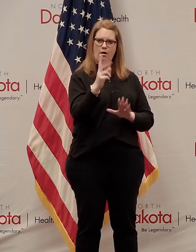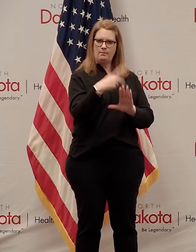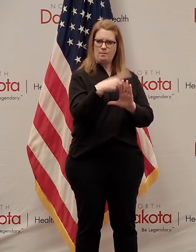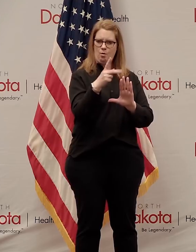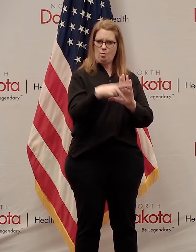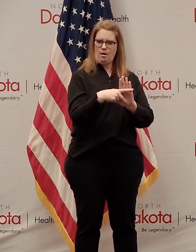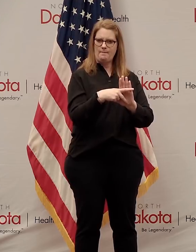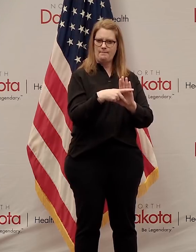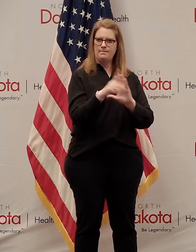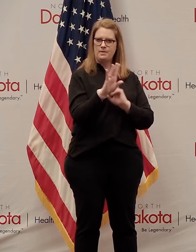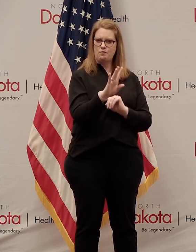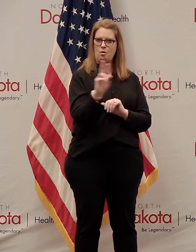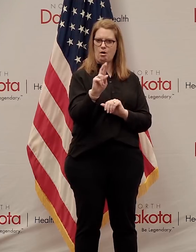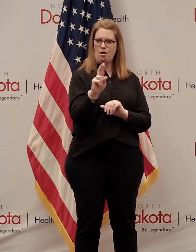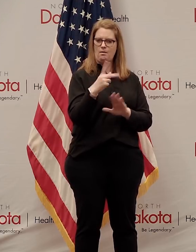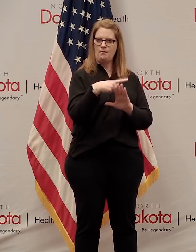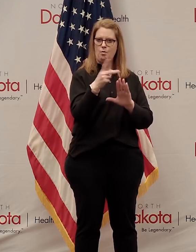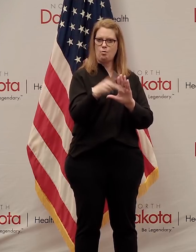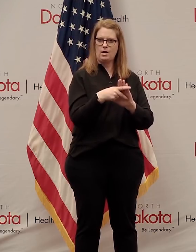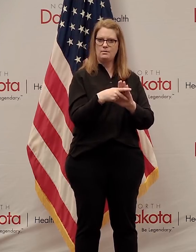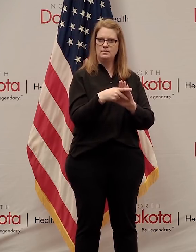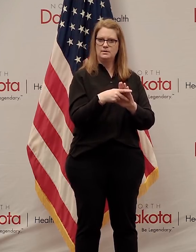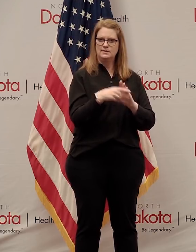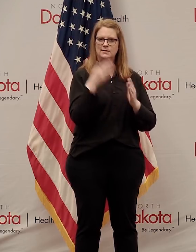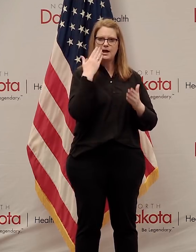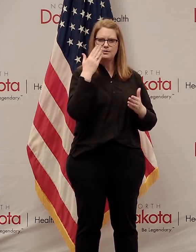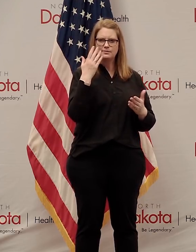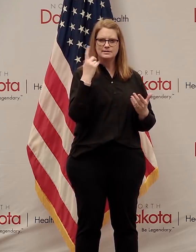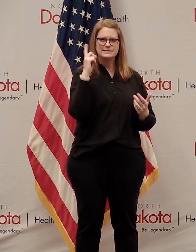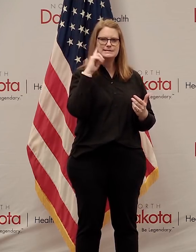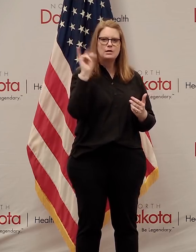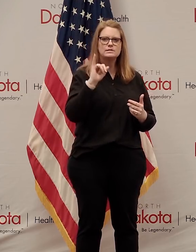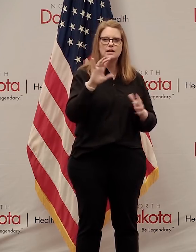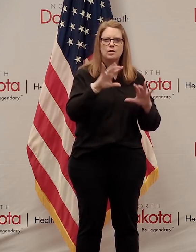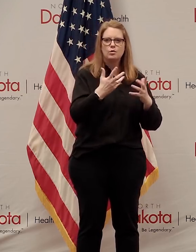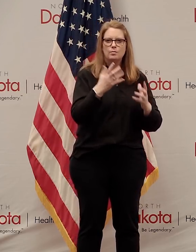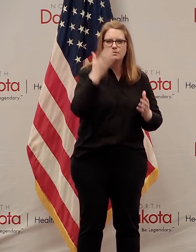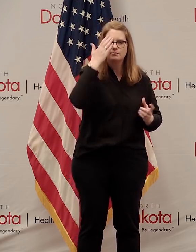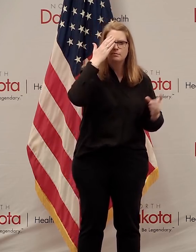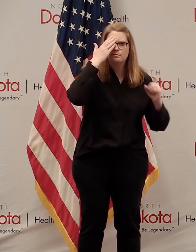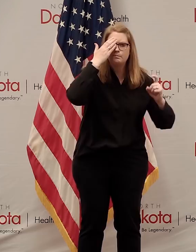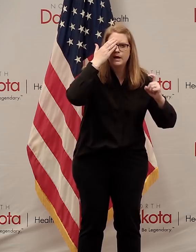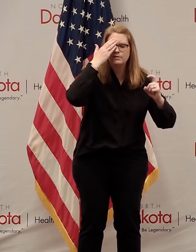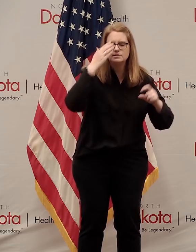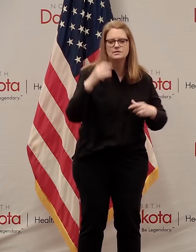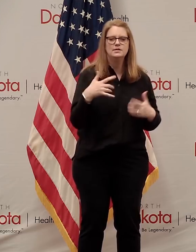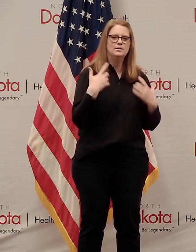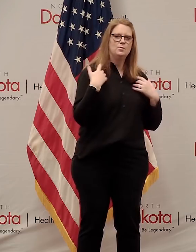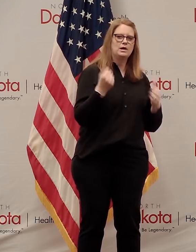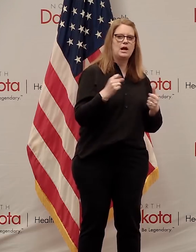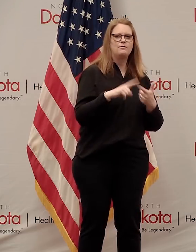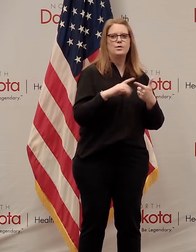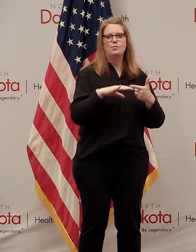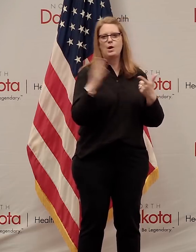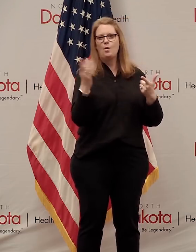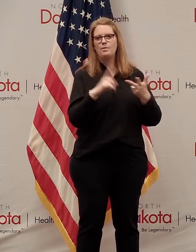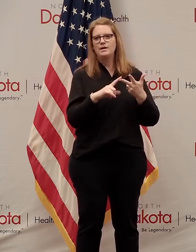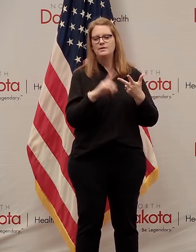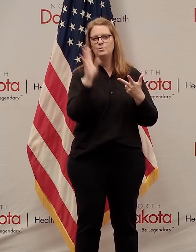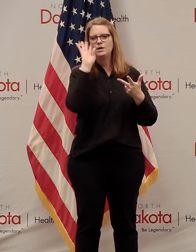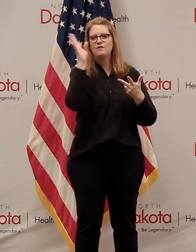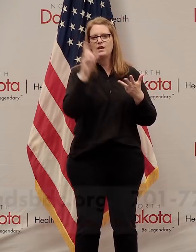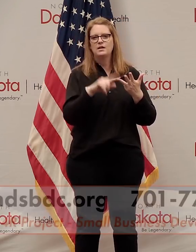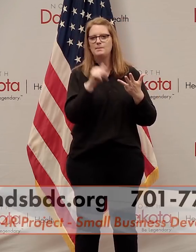that's like a group of pirates, or I'm not sure, but it's the Recover, Reopen, Reinvent, and Be